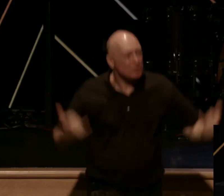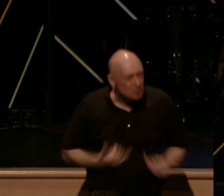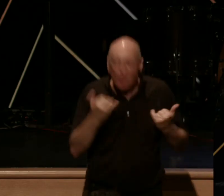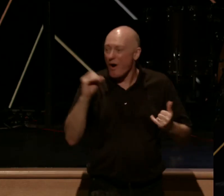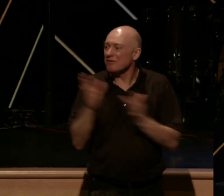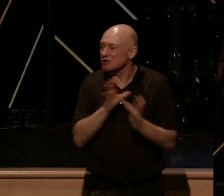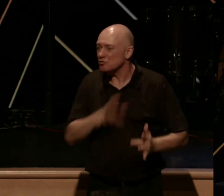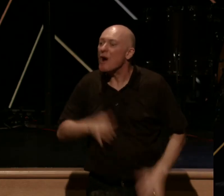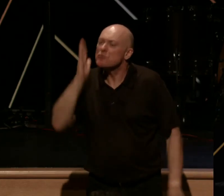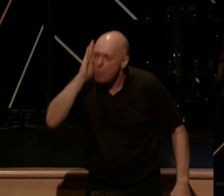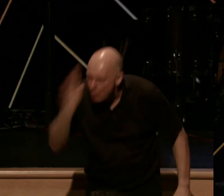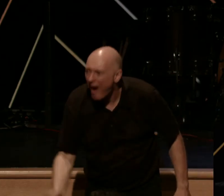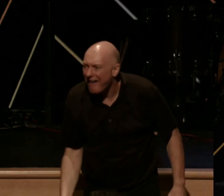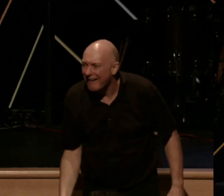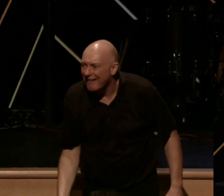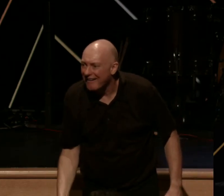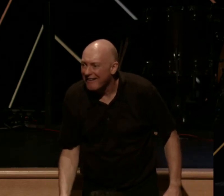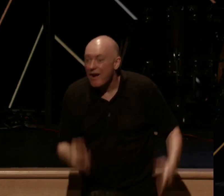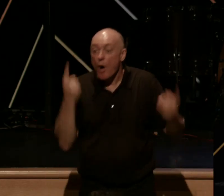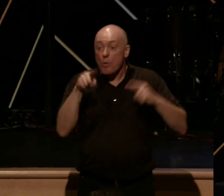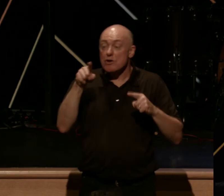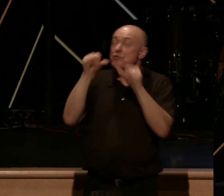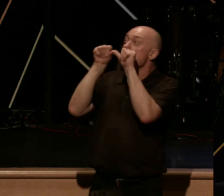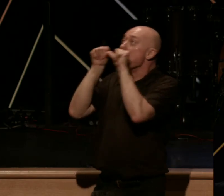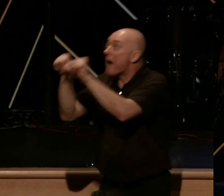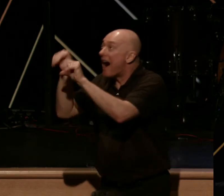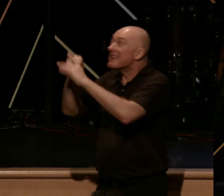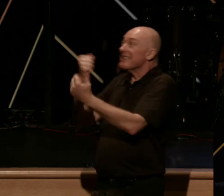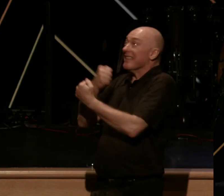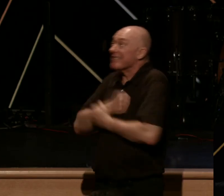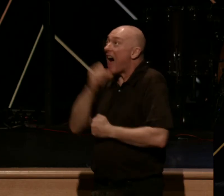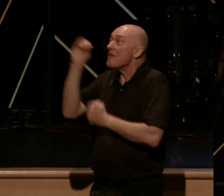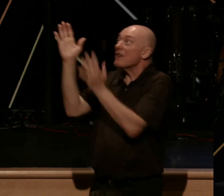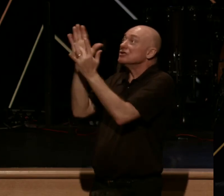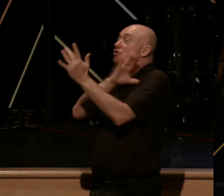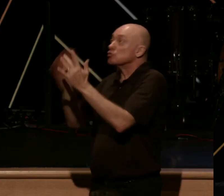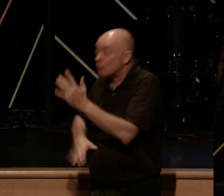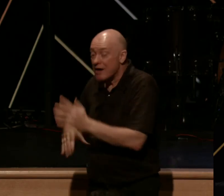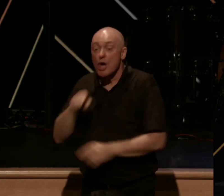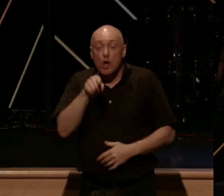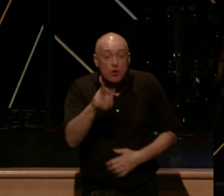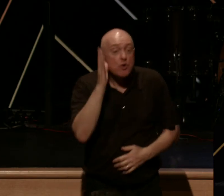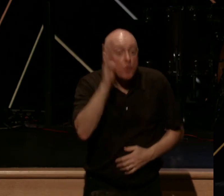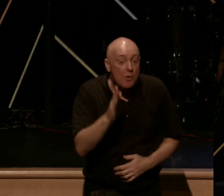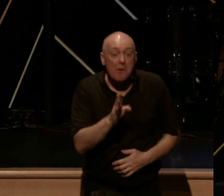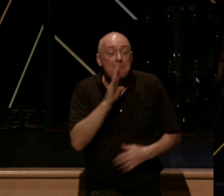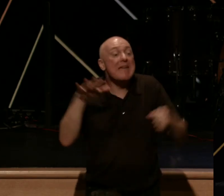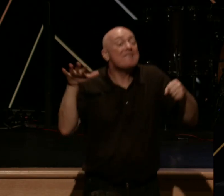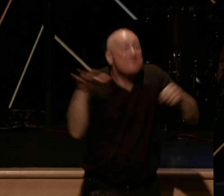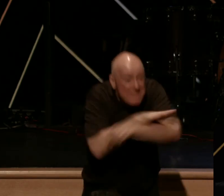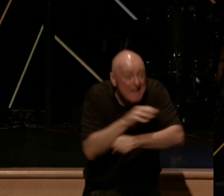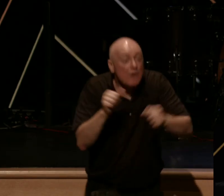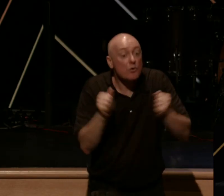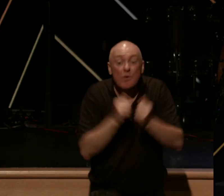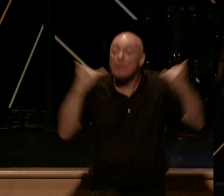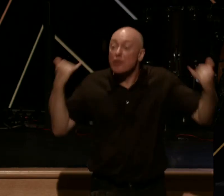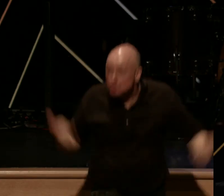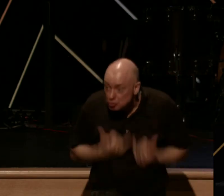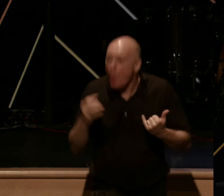Christ. When you abide in the love of Jesus Christ, you will be filled with the joy of Jesus